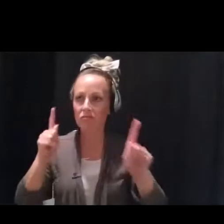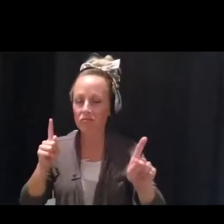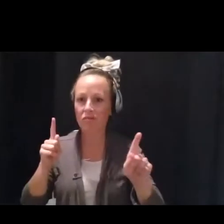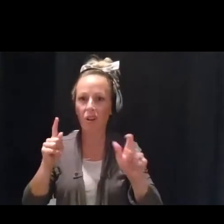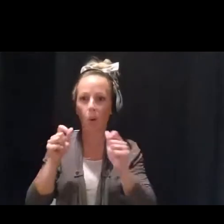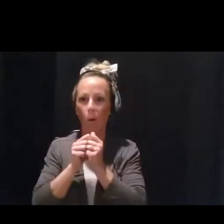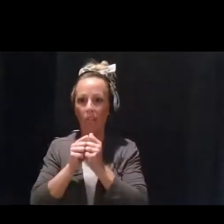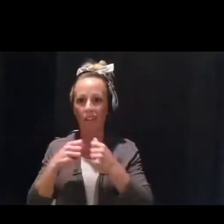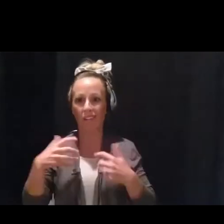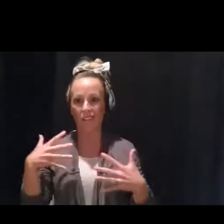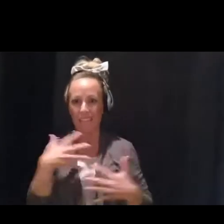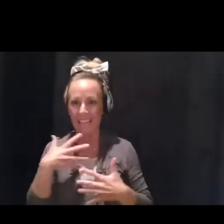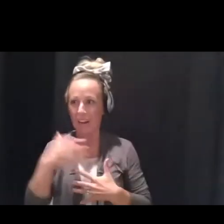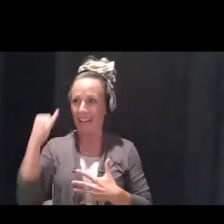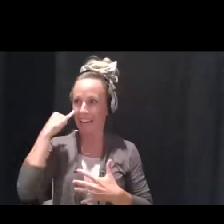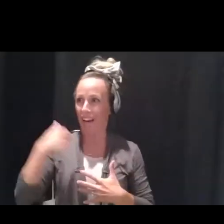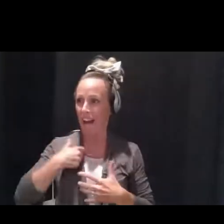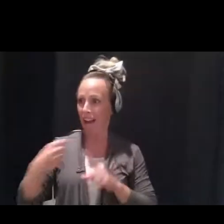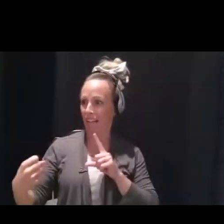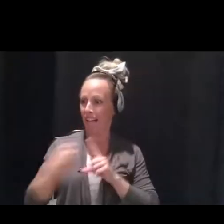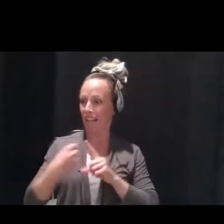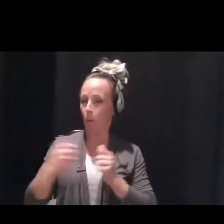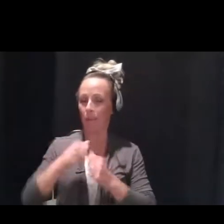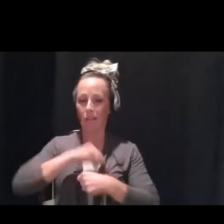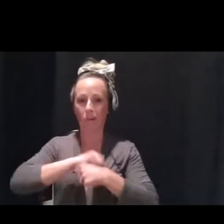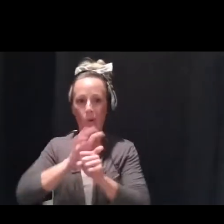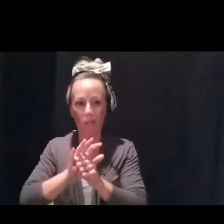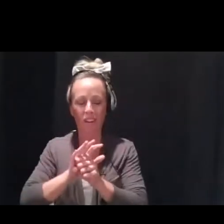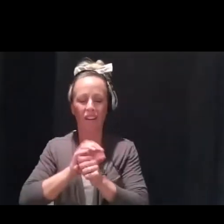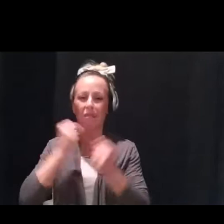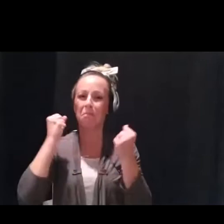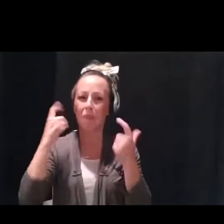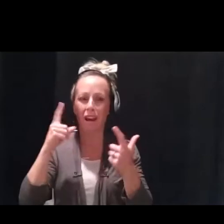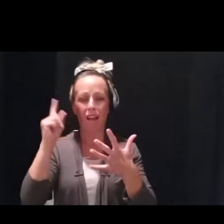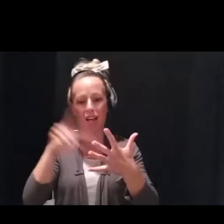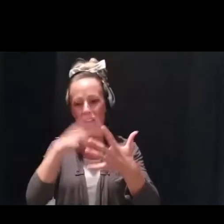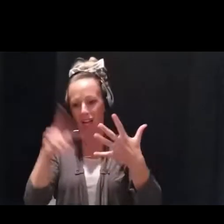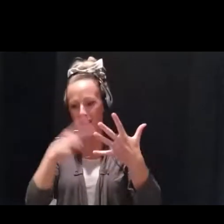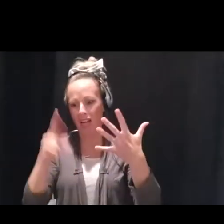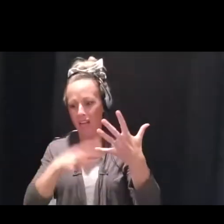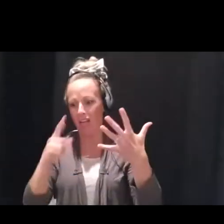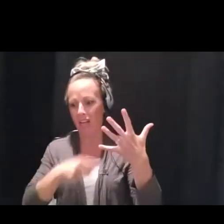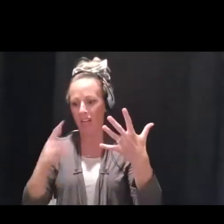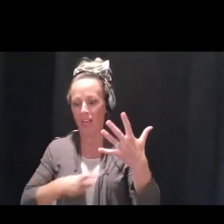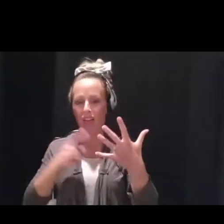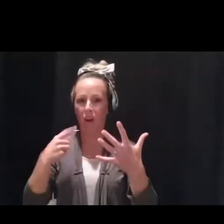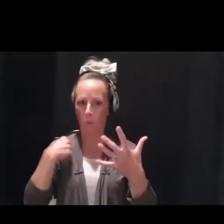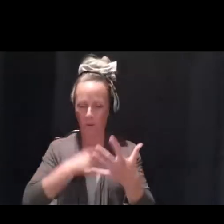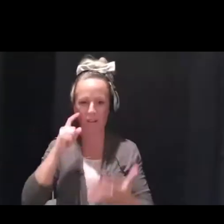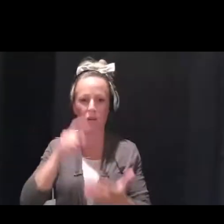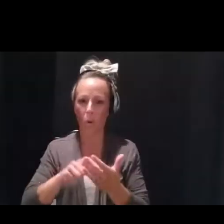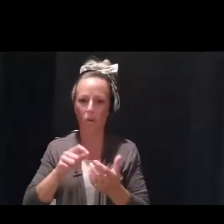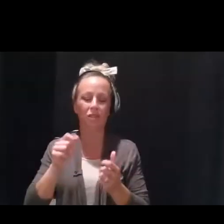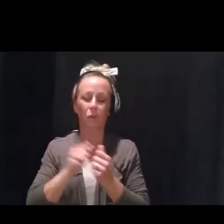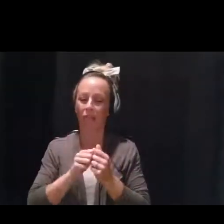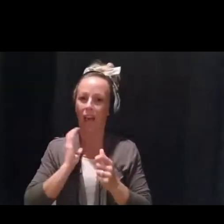fear of contracting the illness, all of the economic uncertainty, including higher unemployment rates that we're seeing, these